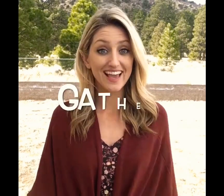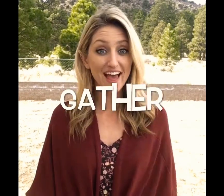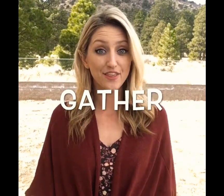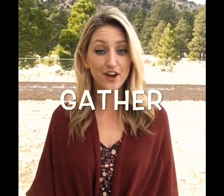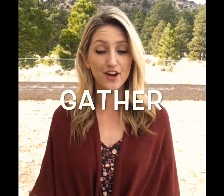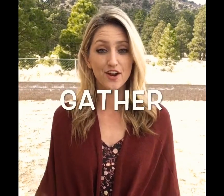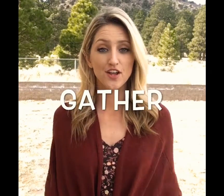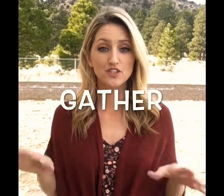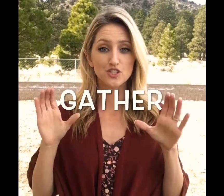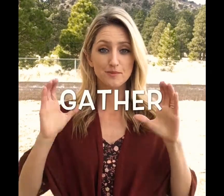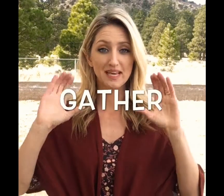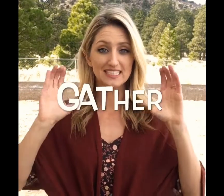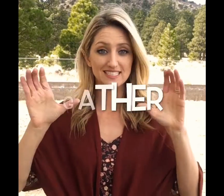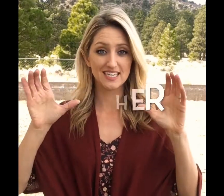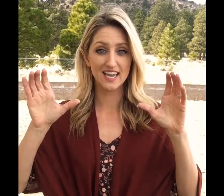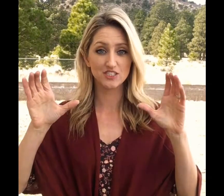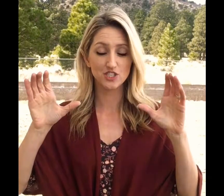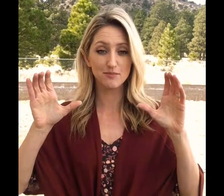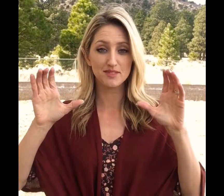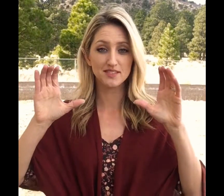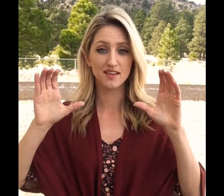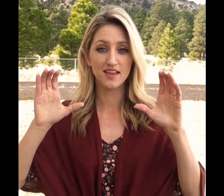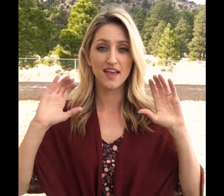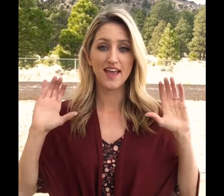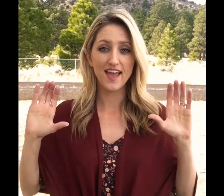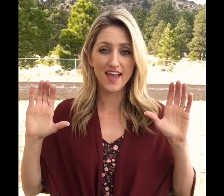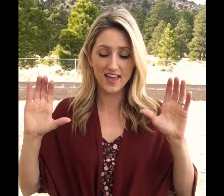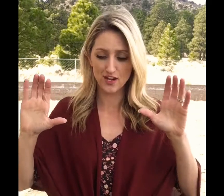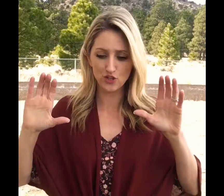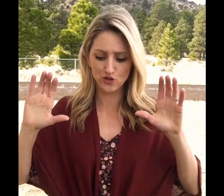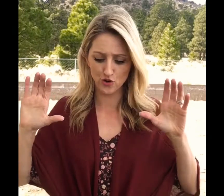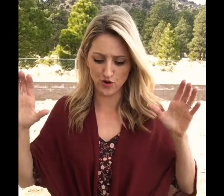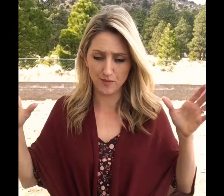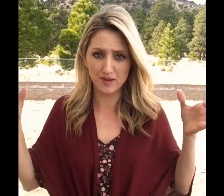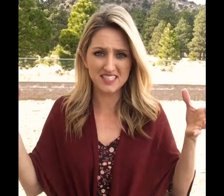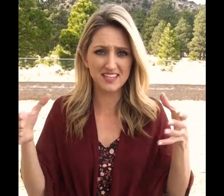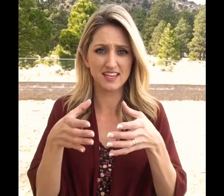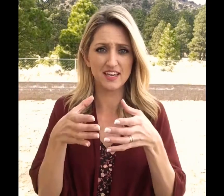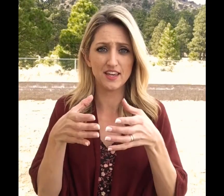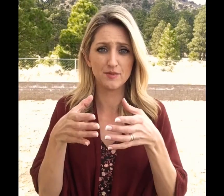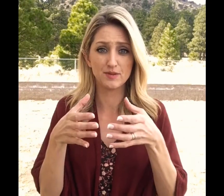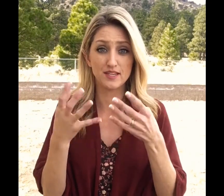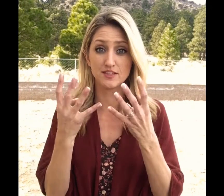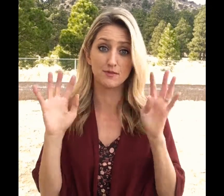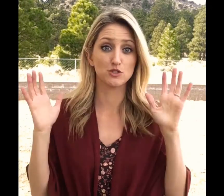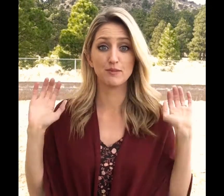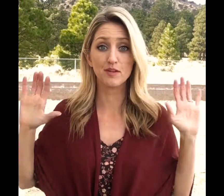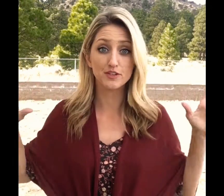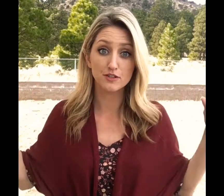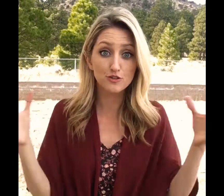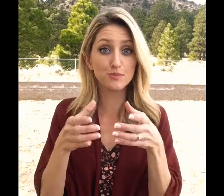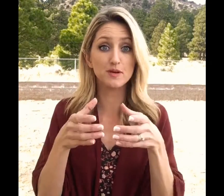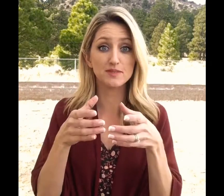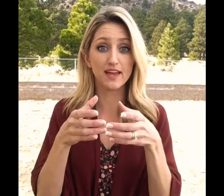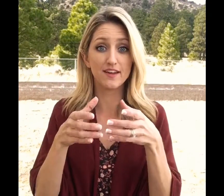Gather. So you're making C hand shapes and you're basically pretend there's a bunch of people and you're grouping them together.